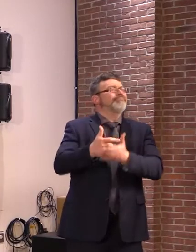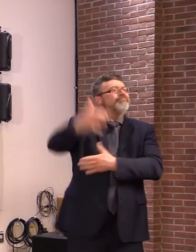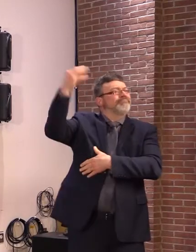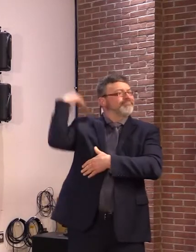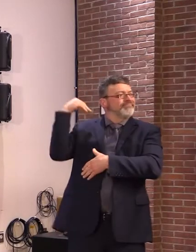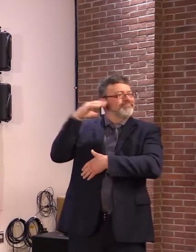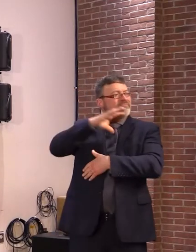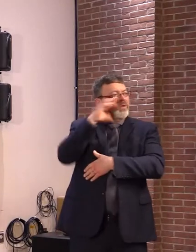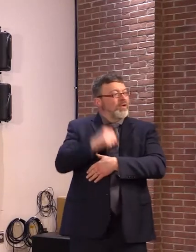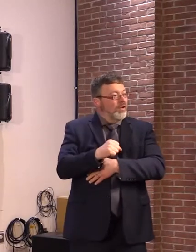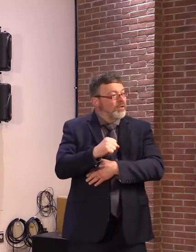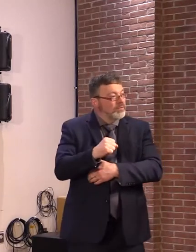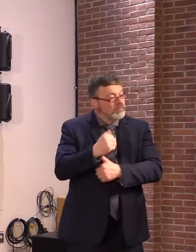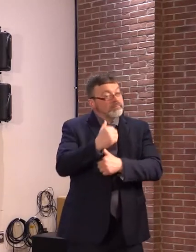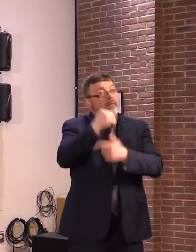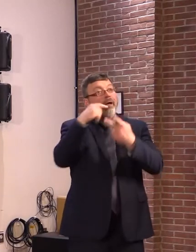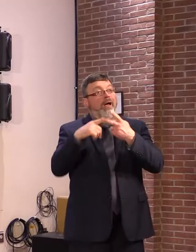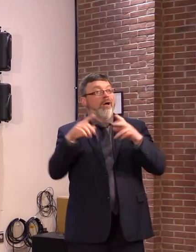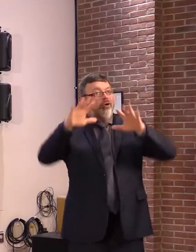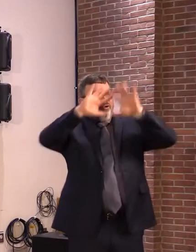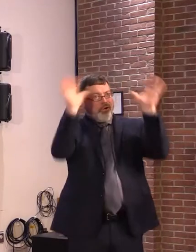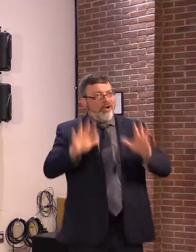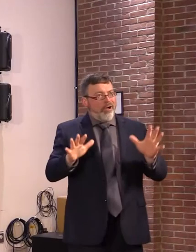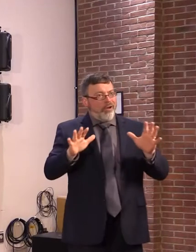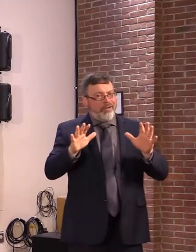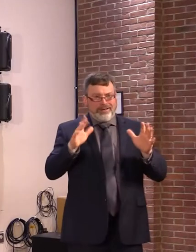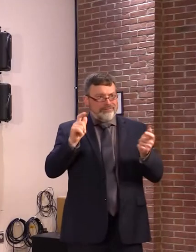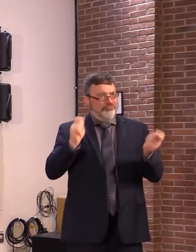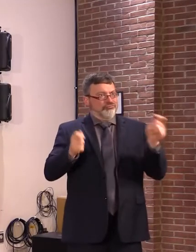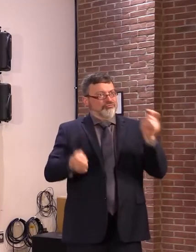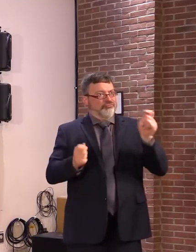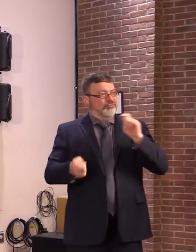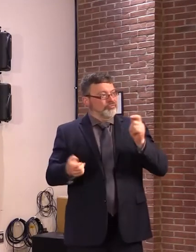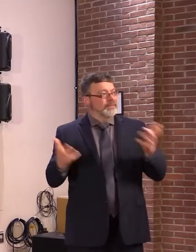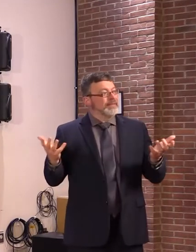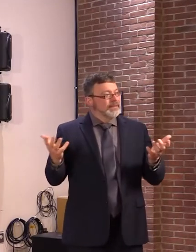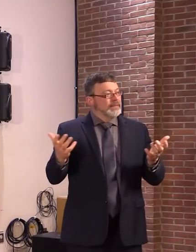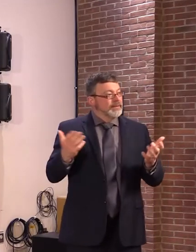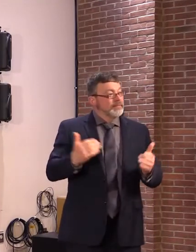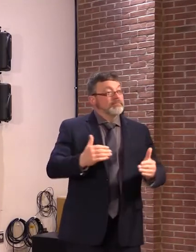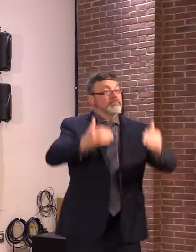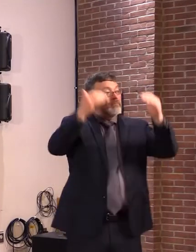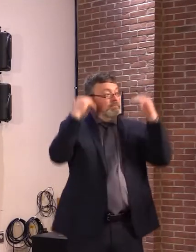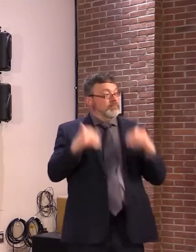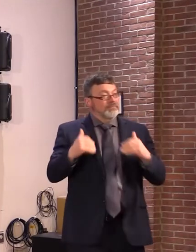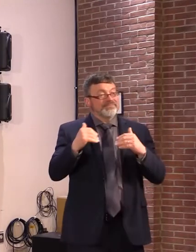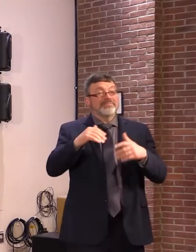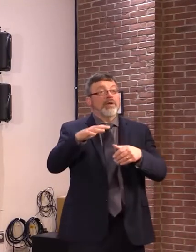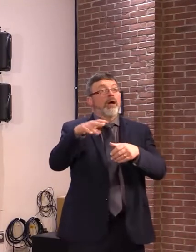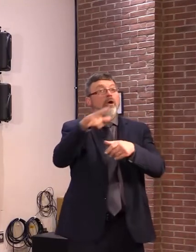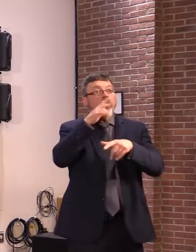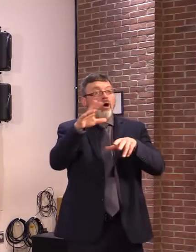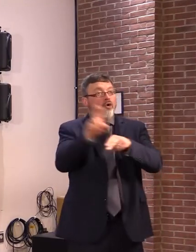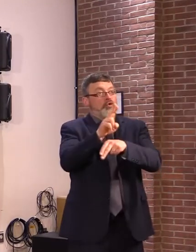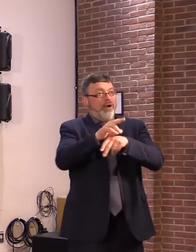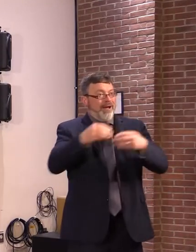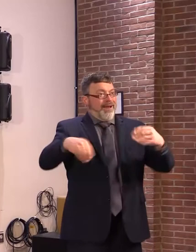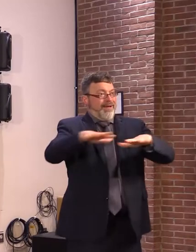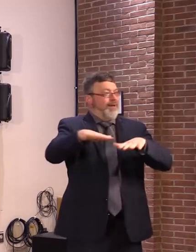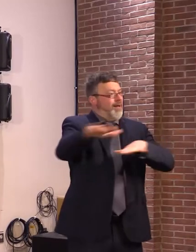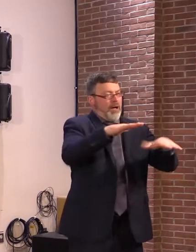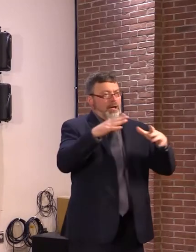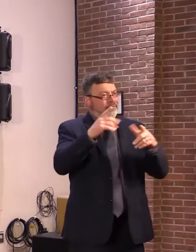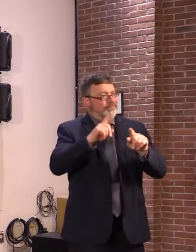change, you name it. But it was also out of date because our land use policies at the local level have also changed. The state designation